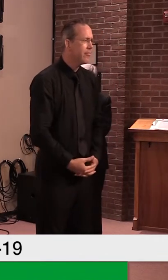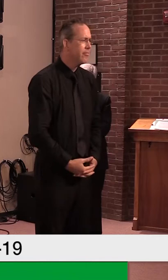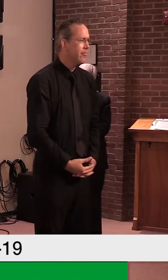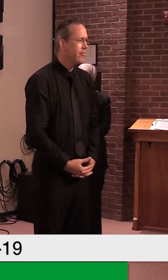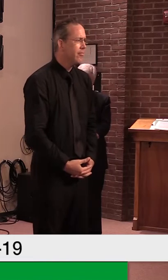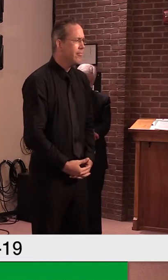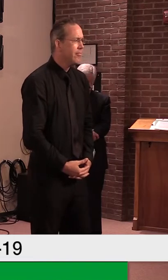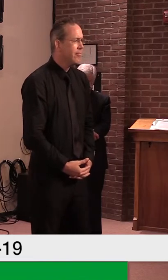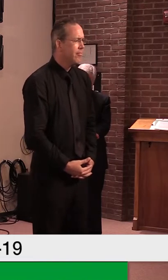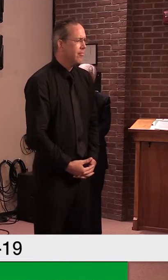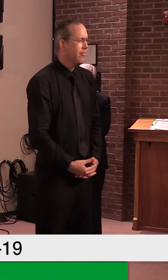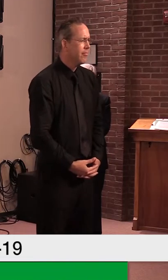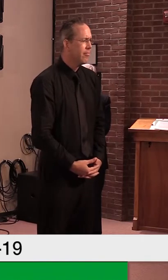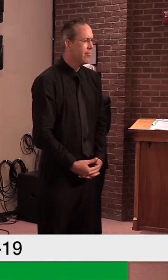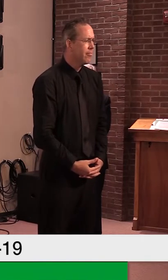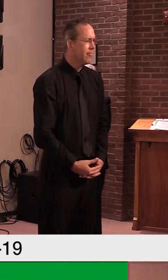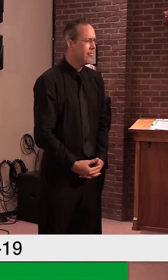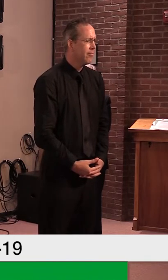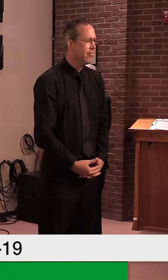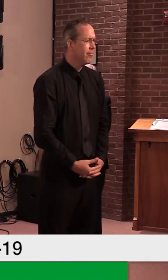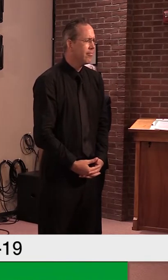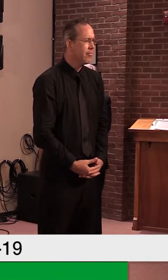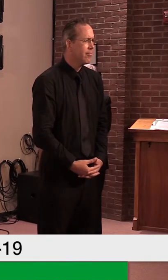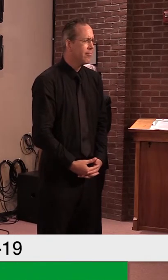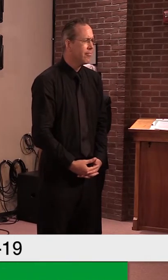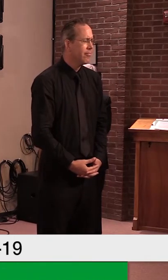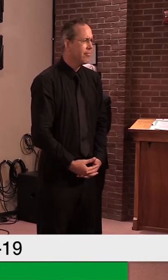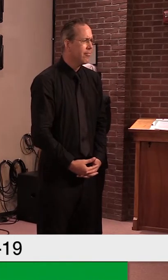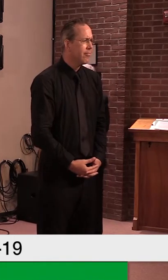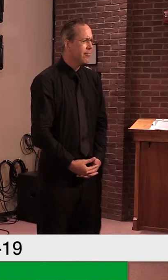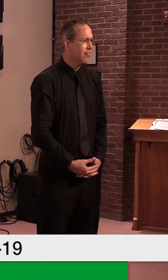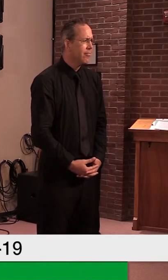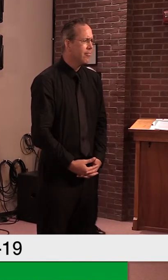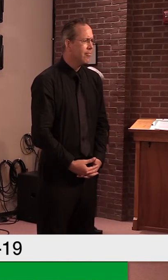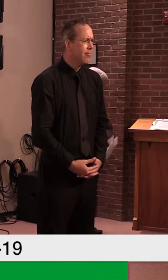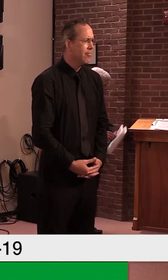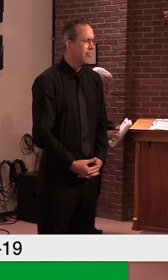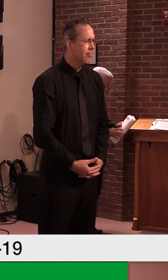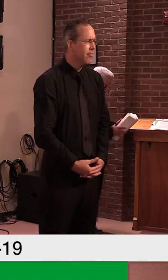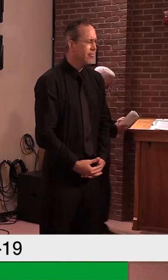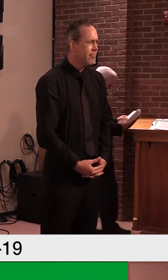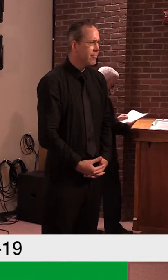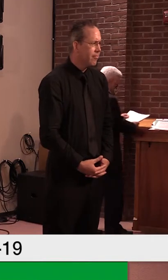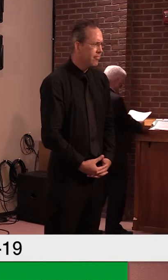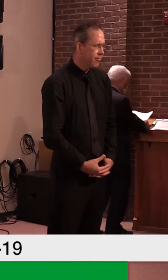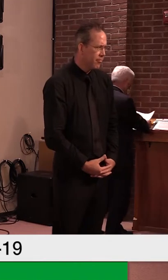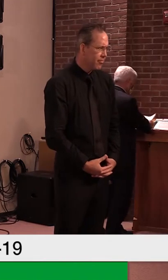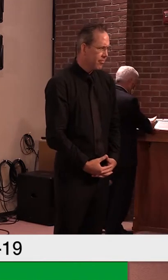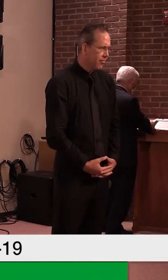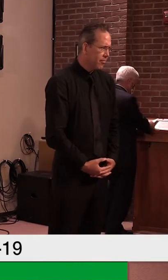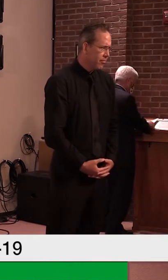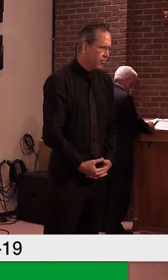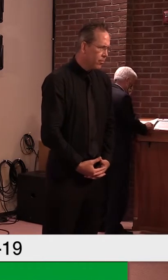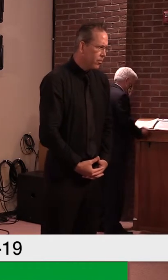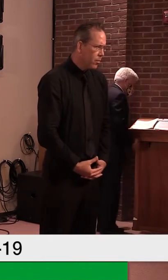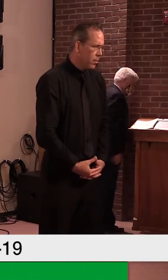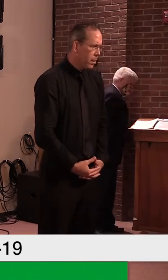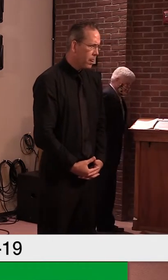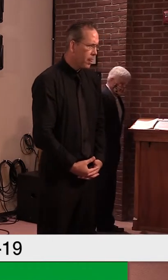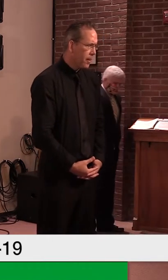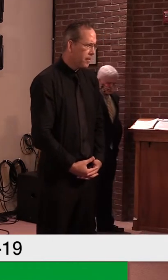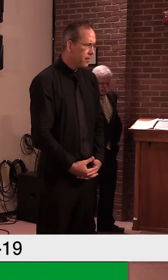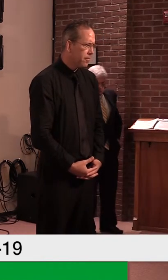uh, but since the, uh, mandatory mask order, there's still people going into hardware stores, convenience stores without